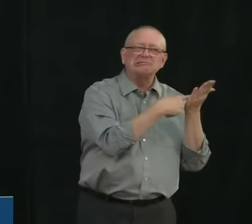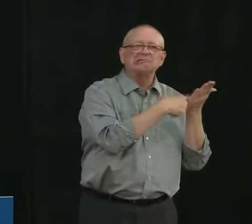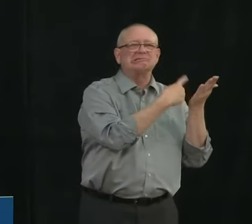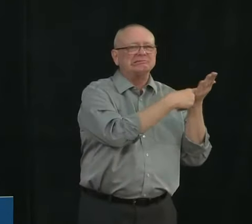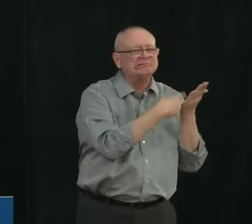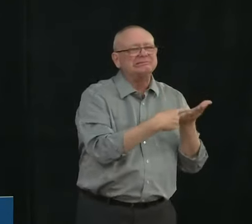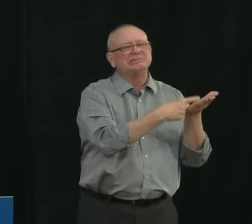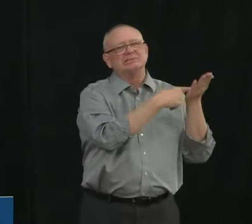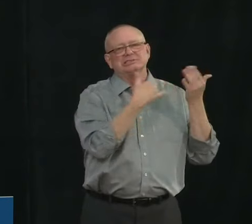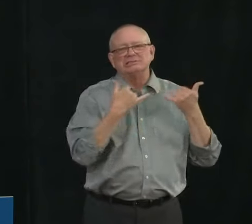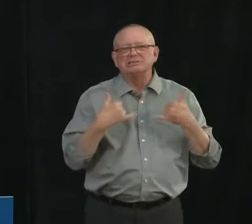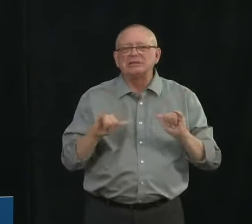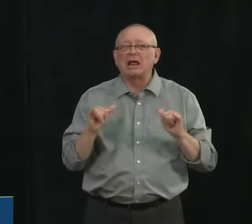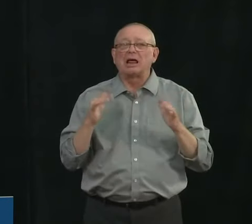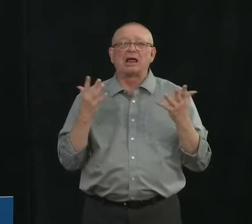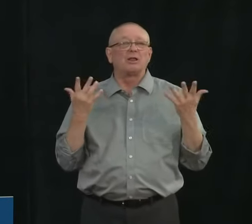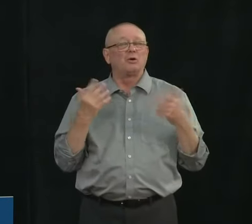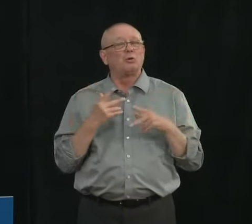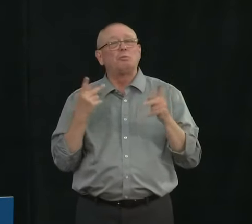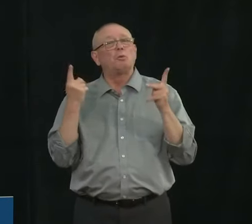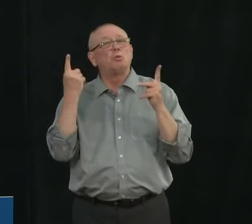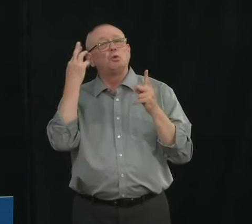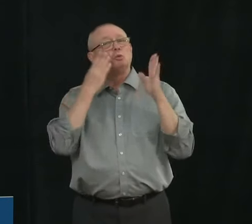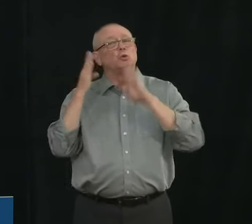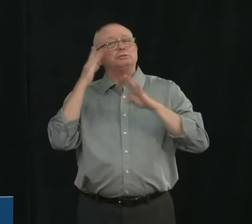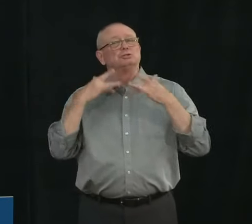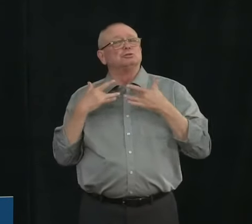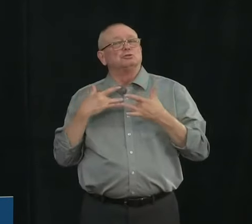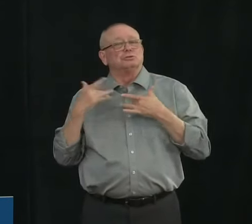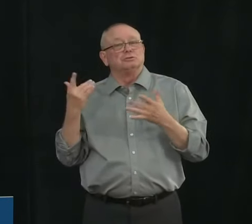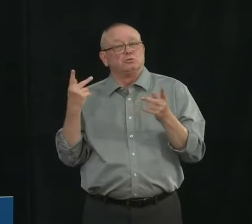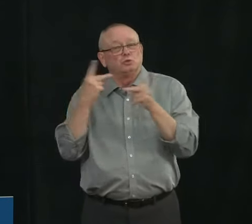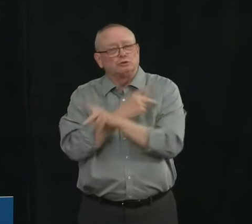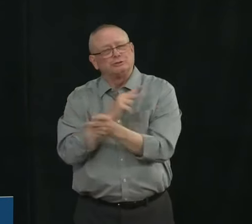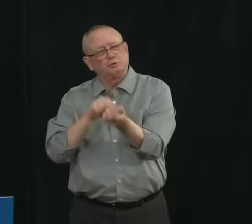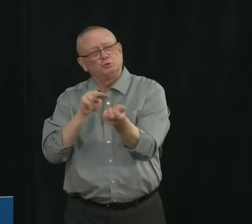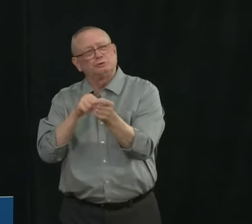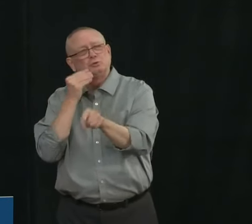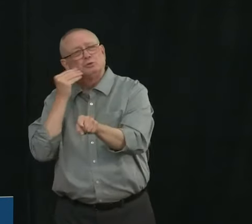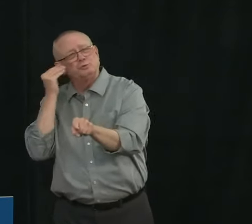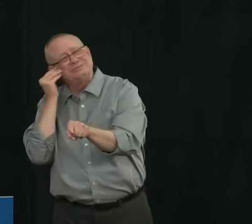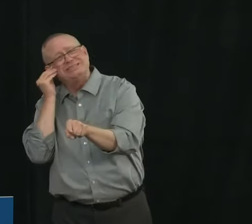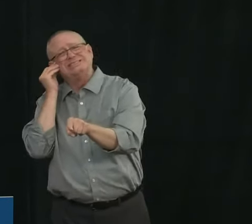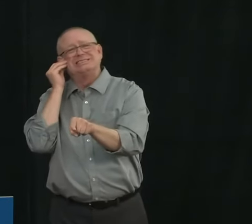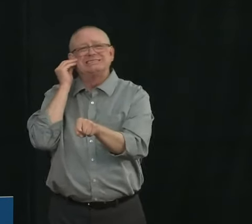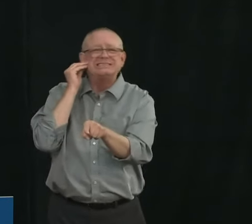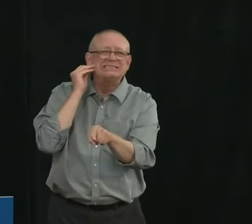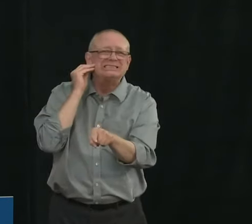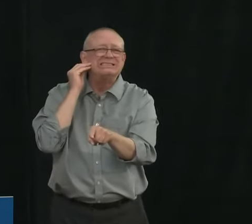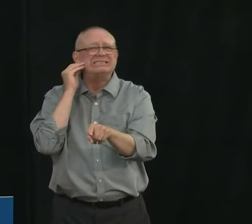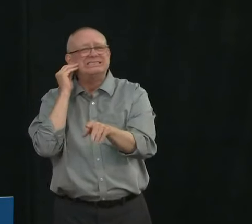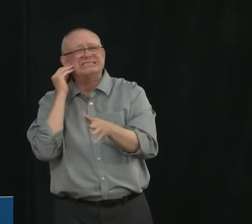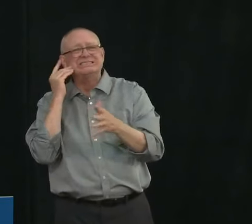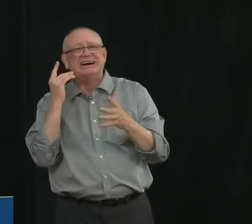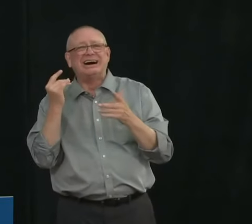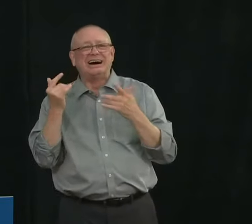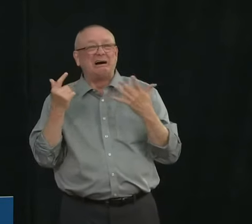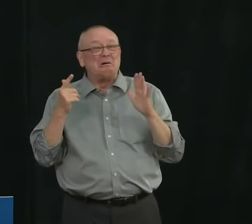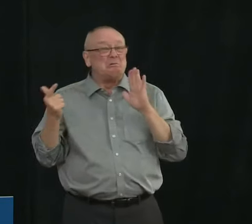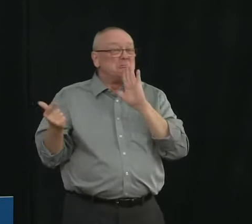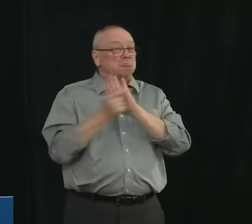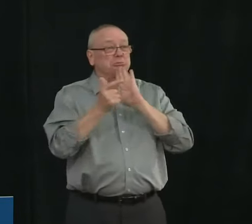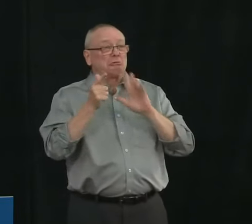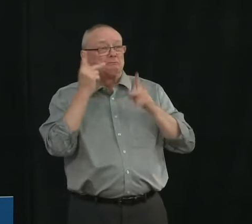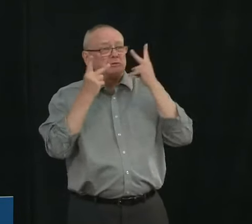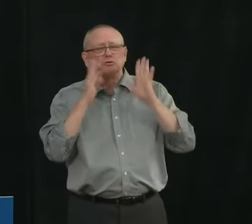with residents of continuing care it's not something that's an easy decision to make because those people are the most vulnerable